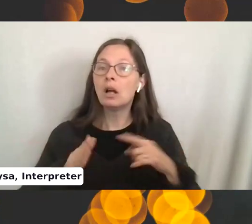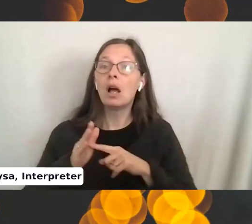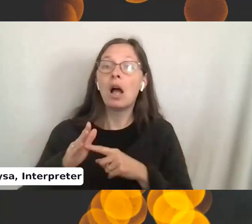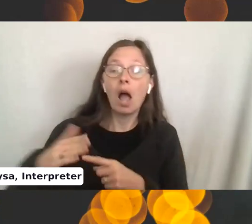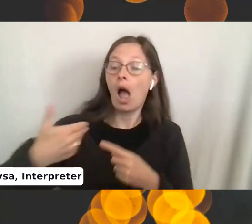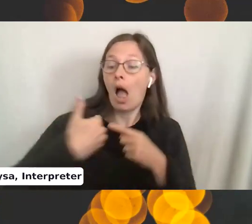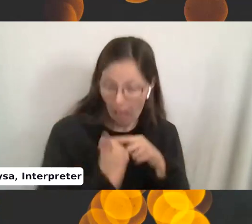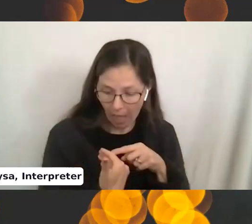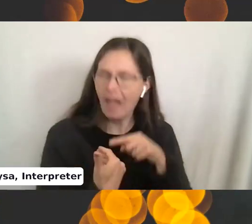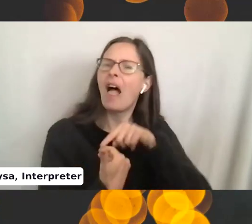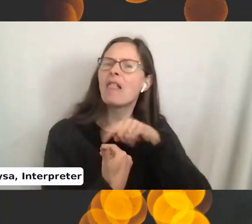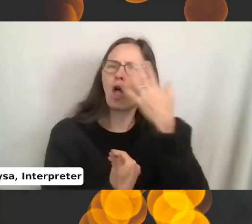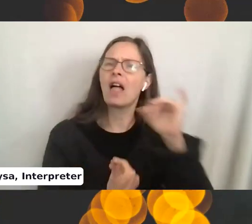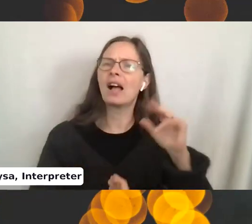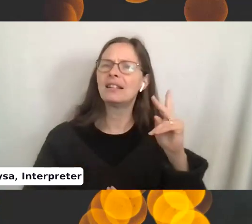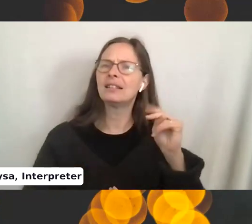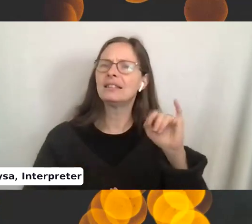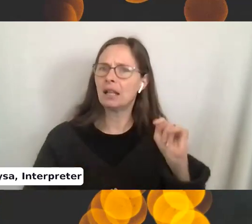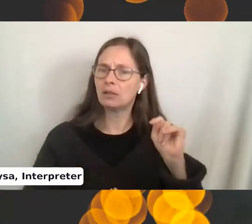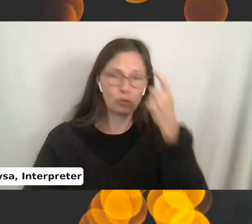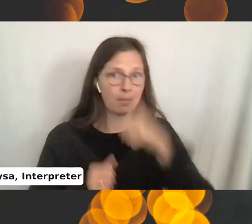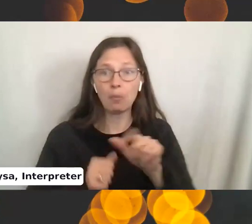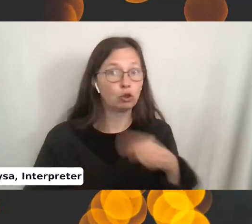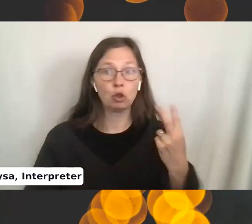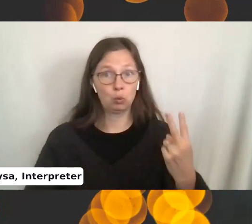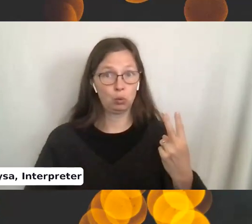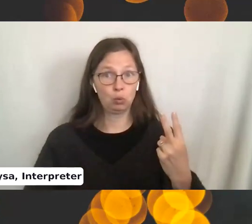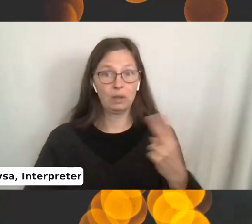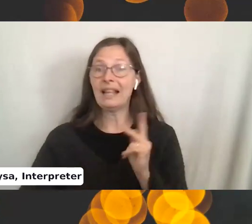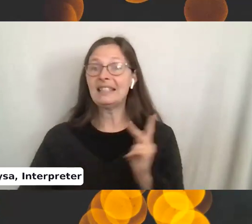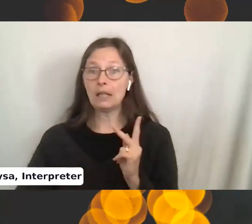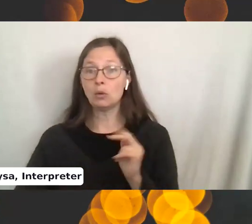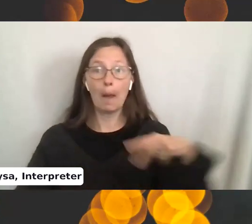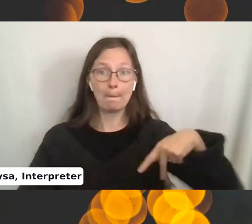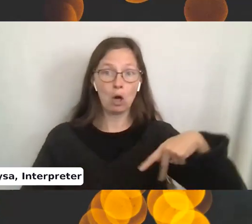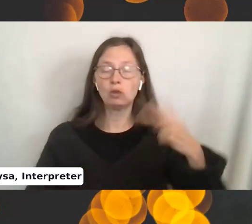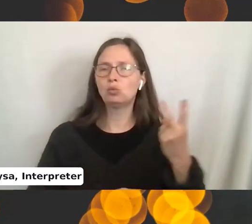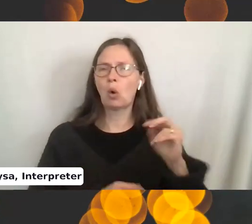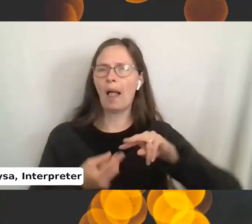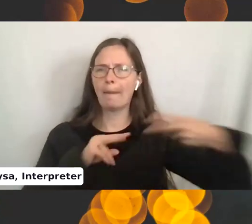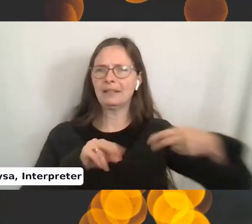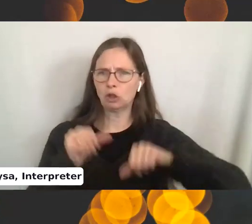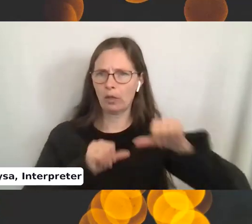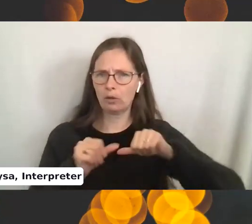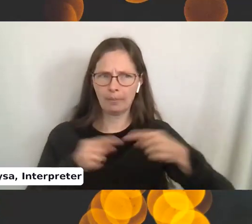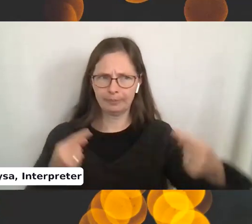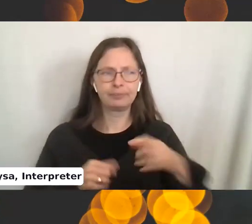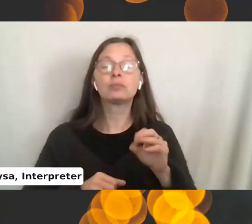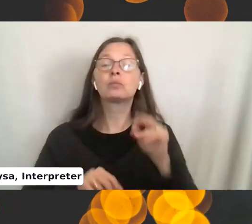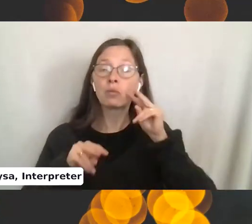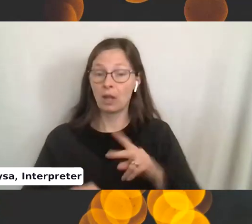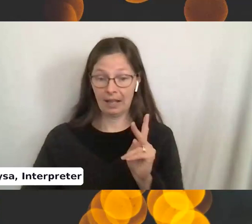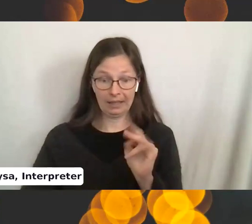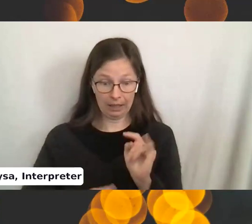on the back, there's only two stitches, knits and purls, and they're just the opposite of each other. So if you're looking at knit stitches,